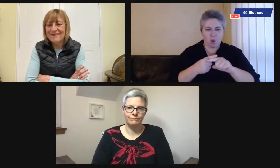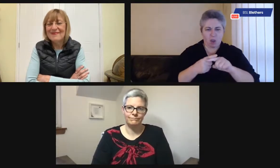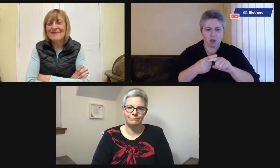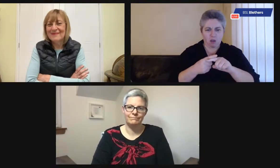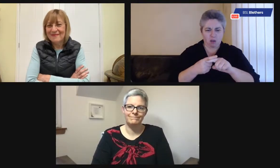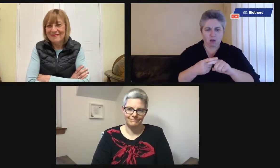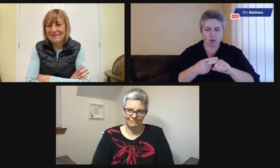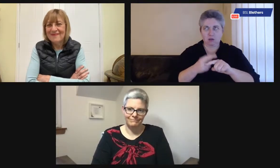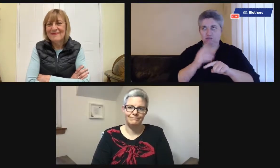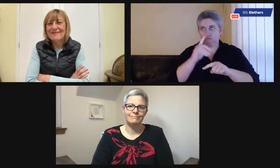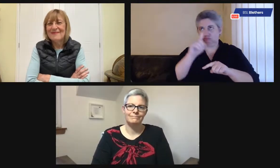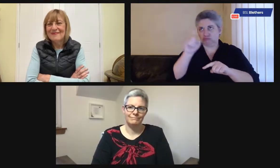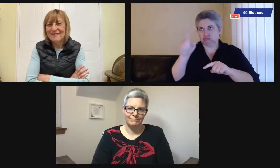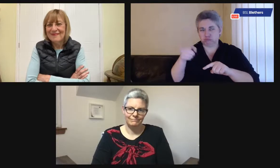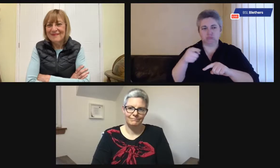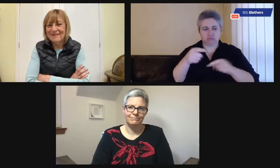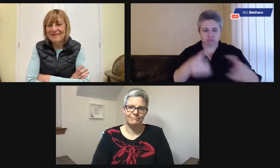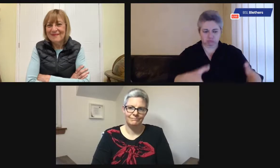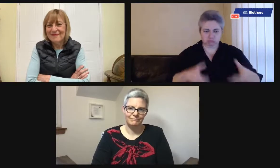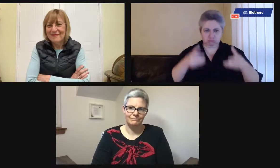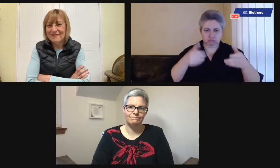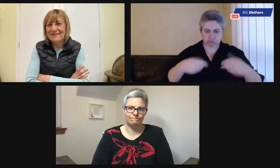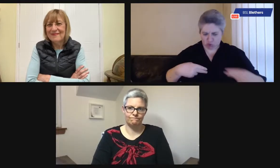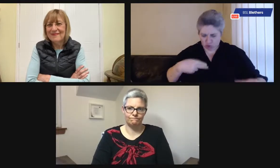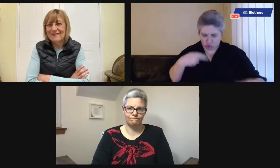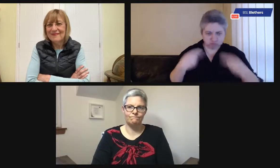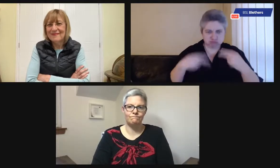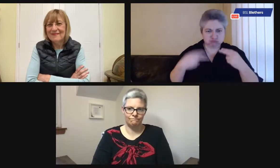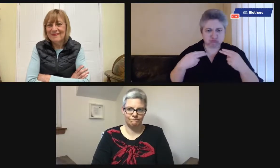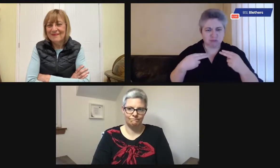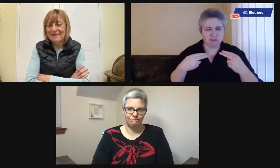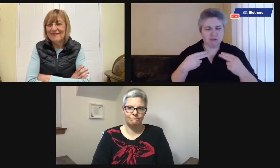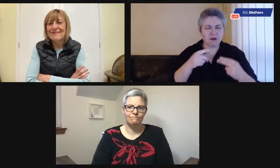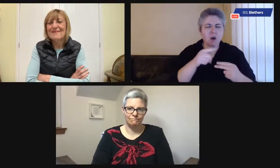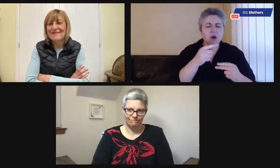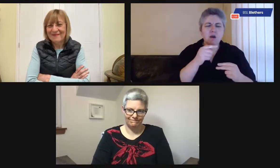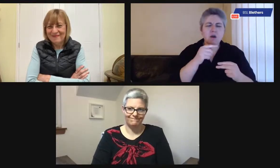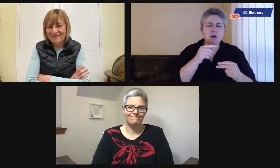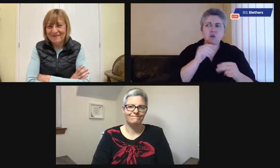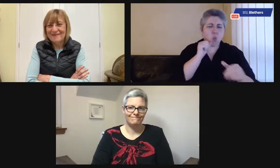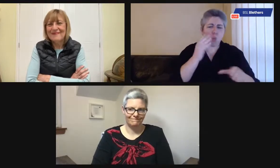in half an hour. That's it. And he could watch the clock, get it out, eat it.